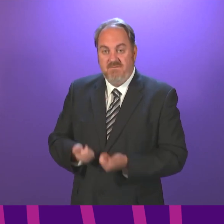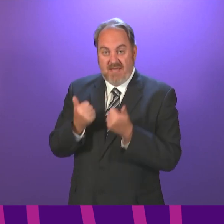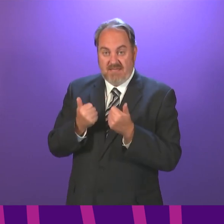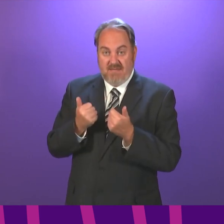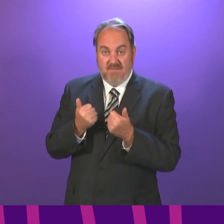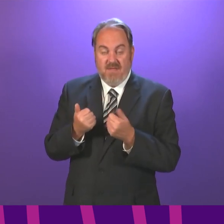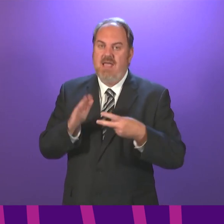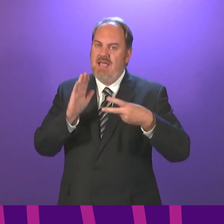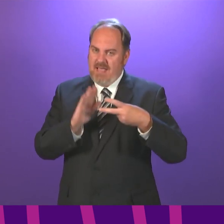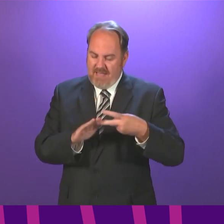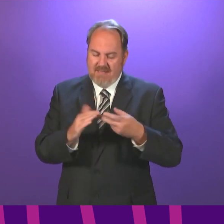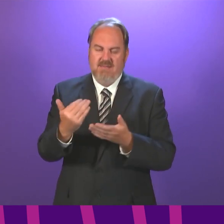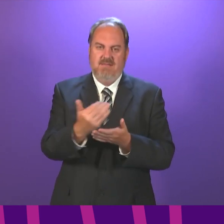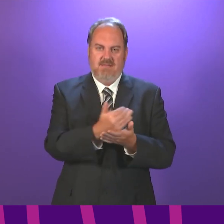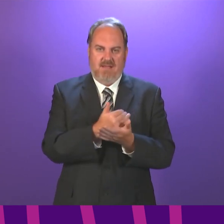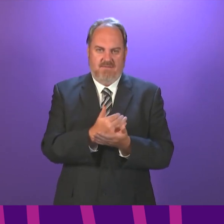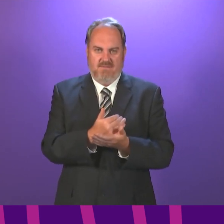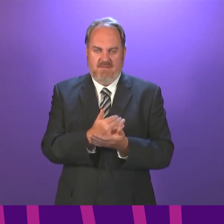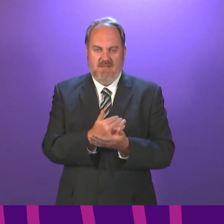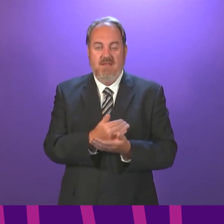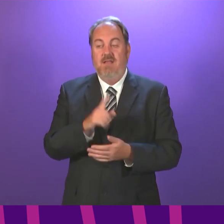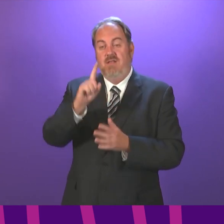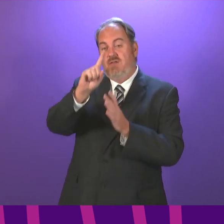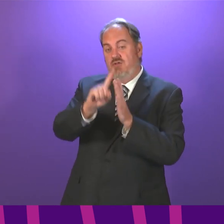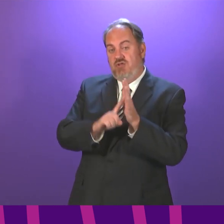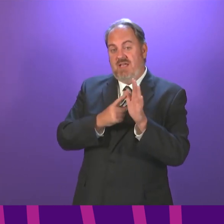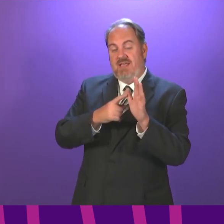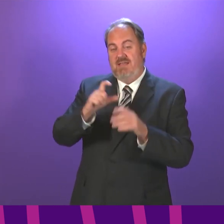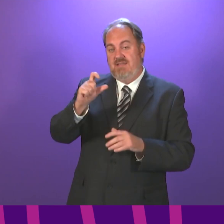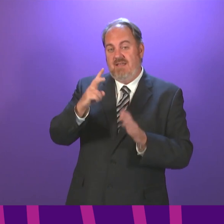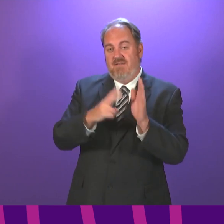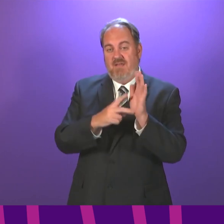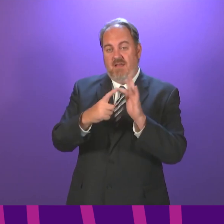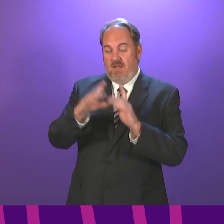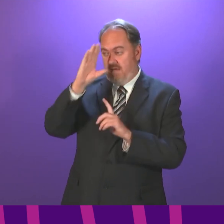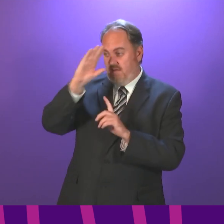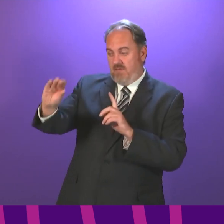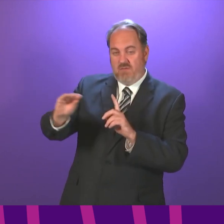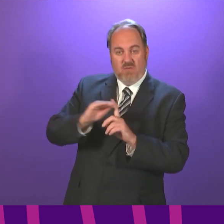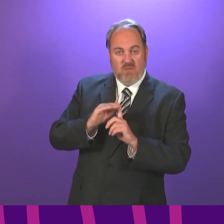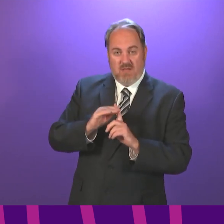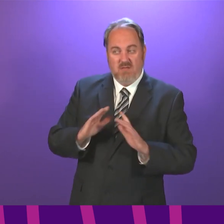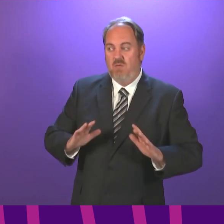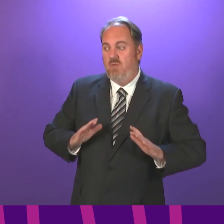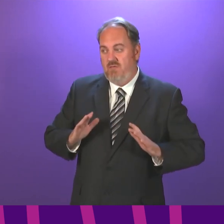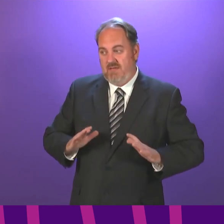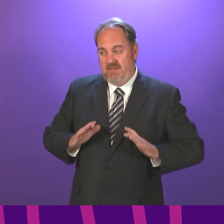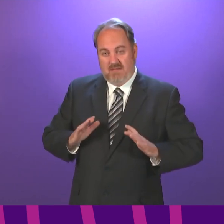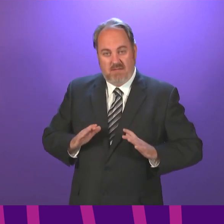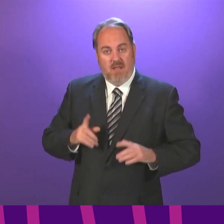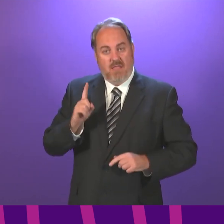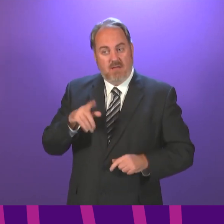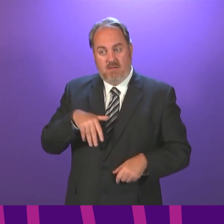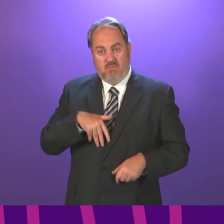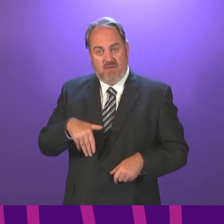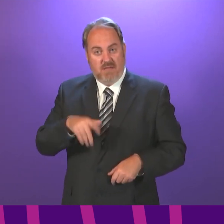assurance. In line with guidance from the JCVI and following safety data, we are recommended that pregnant